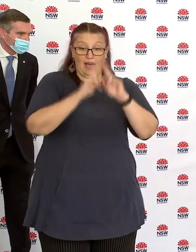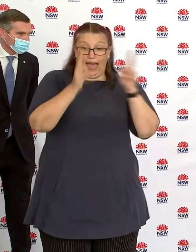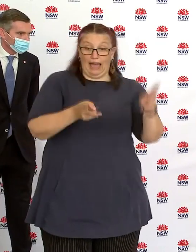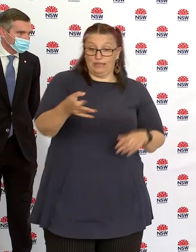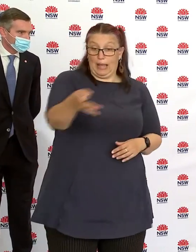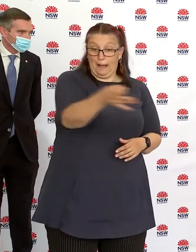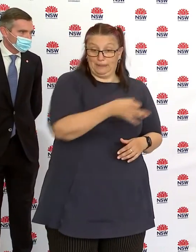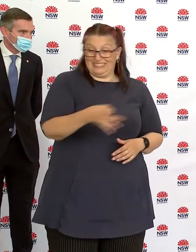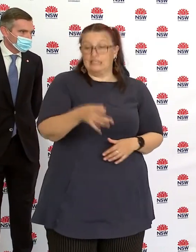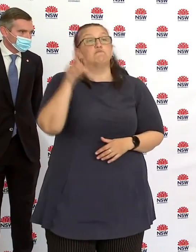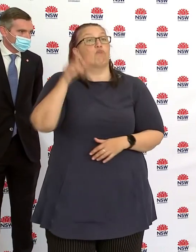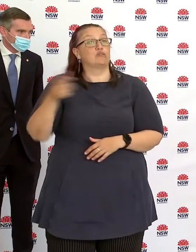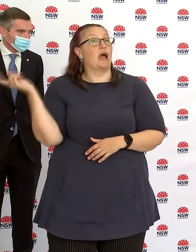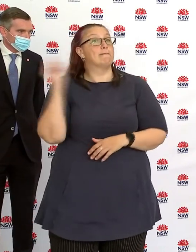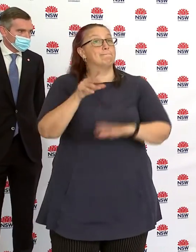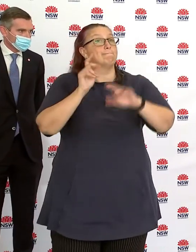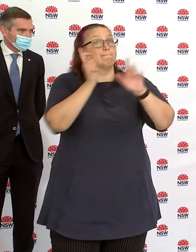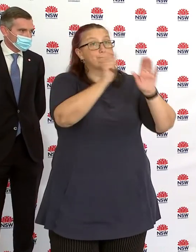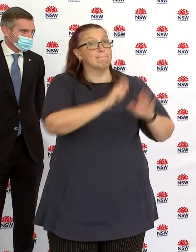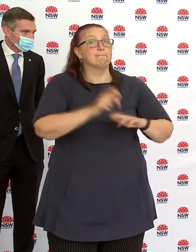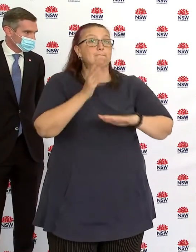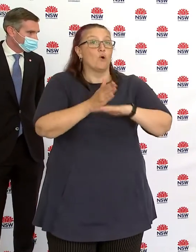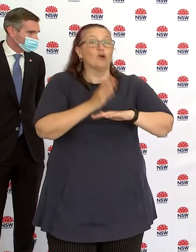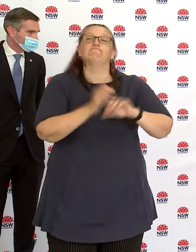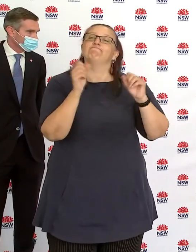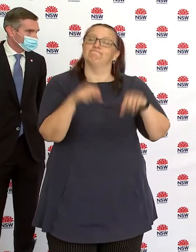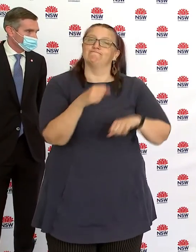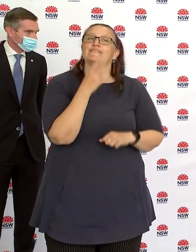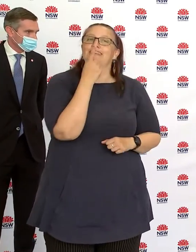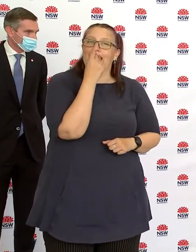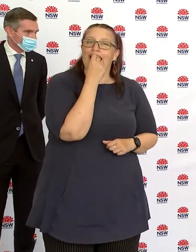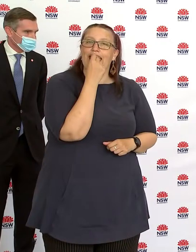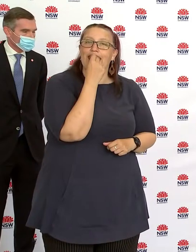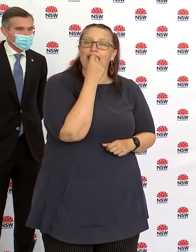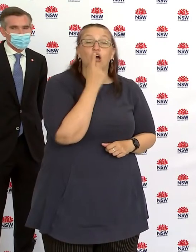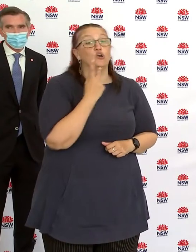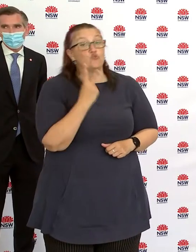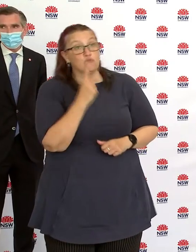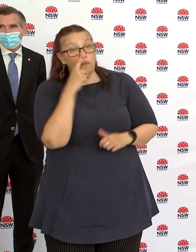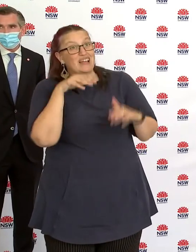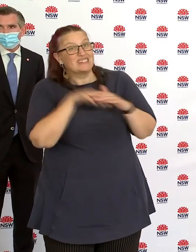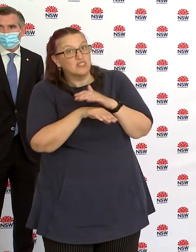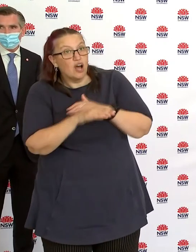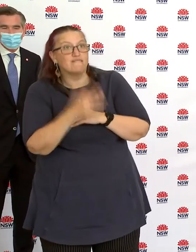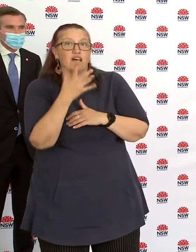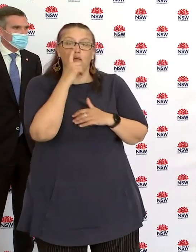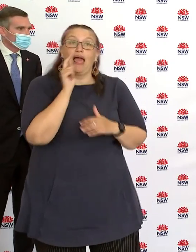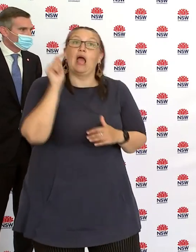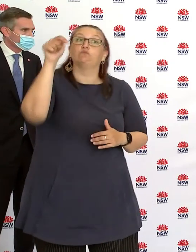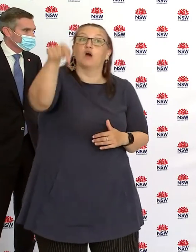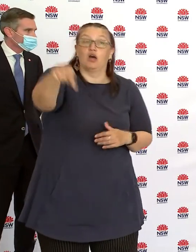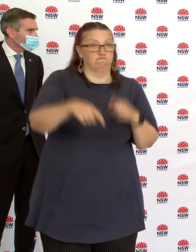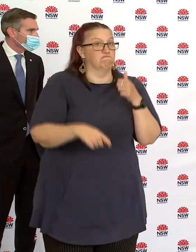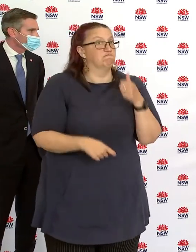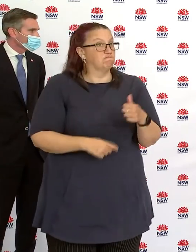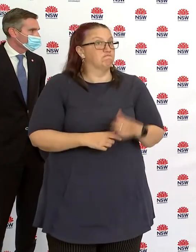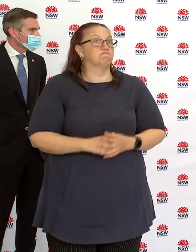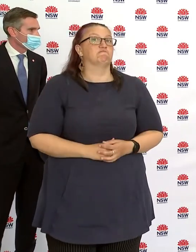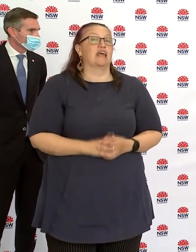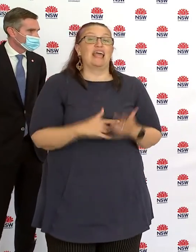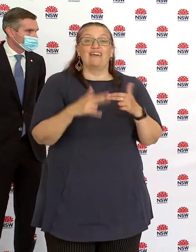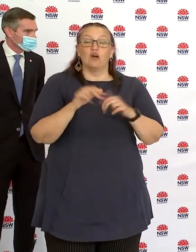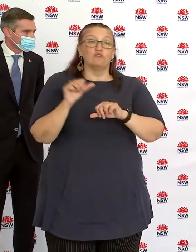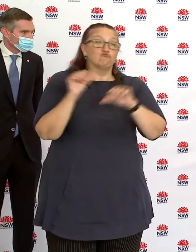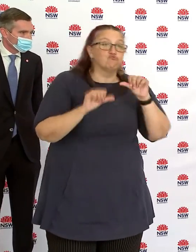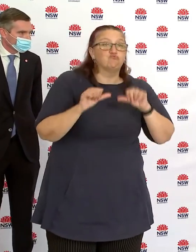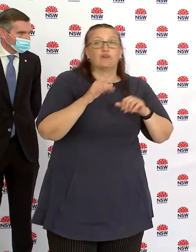return, having the ability for traders to do a level of work in occupied premises through a contact-free environment will give